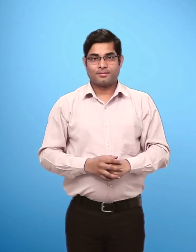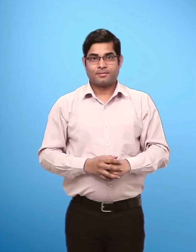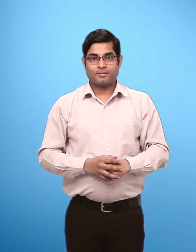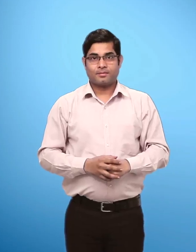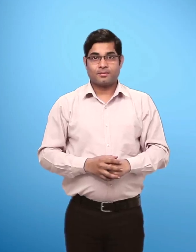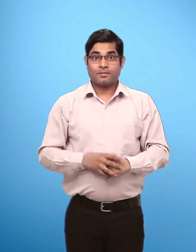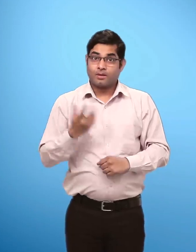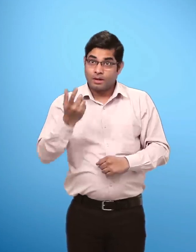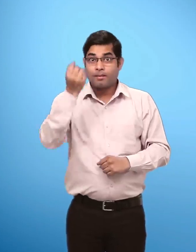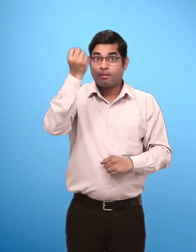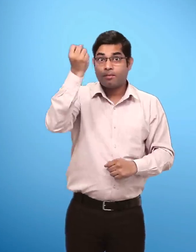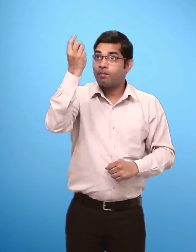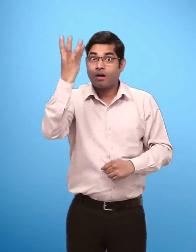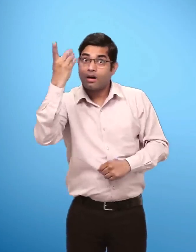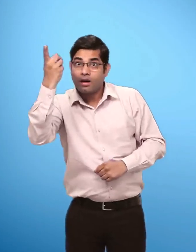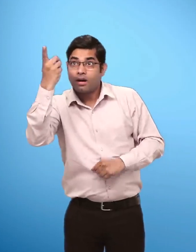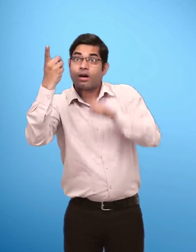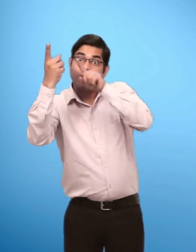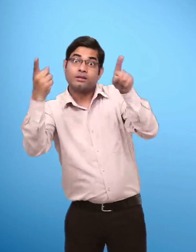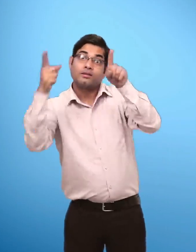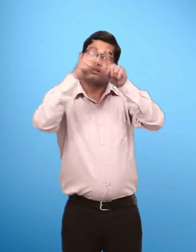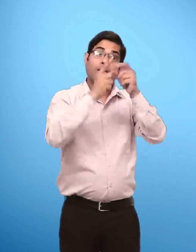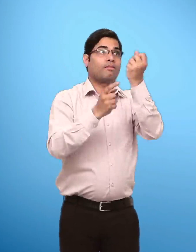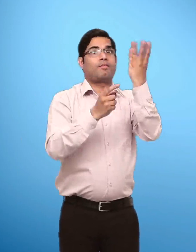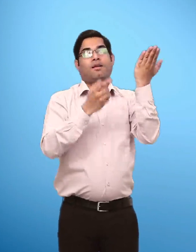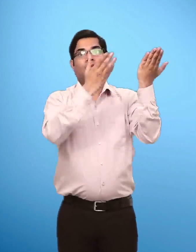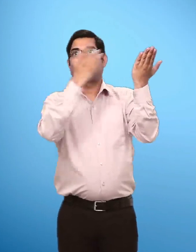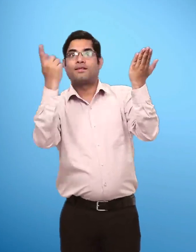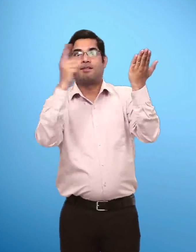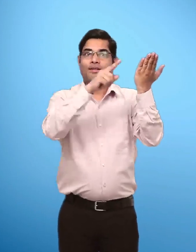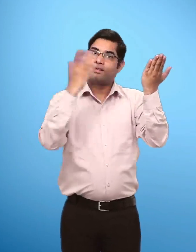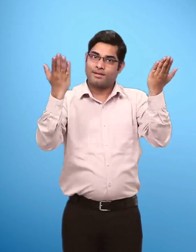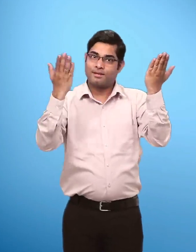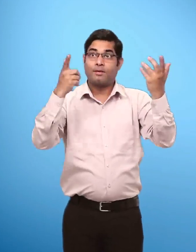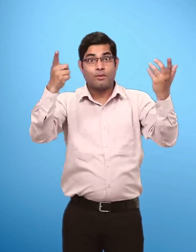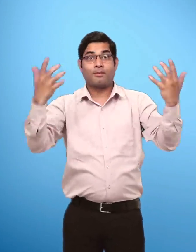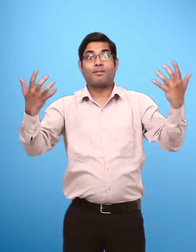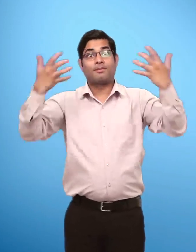So we have as many cats as rats So